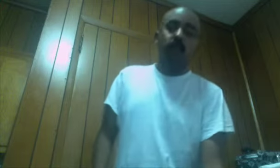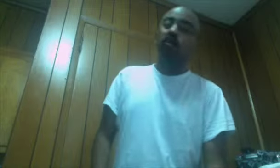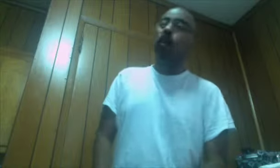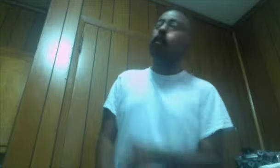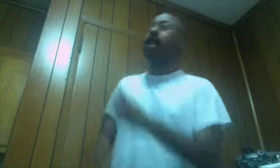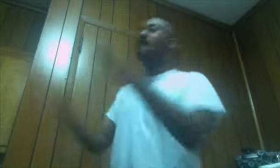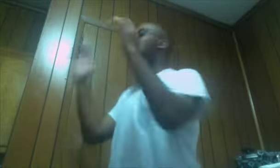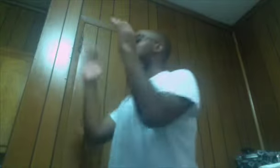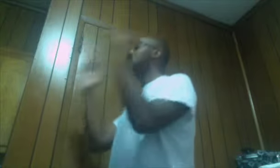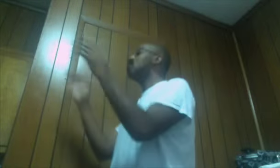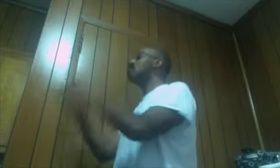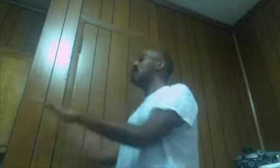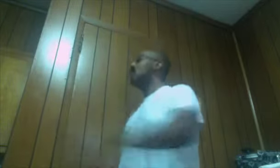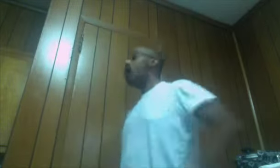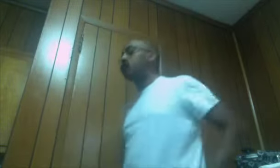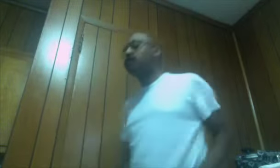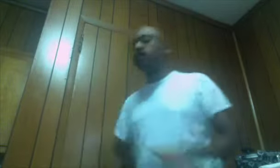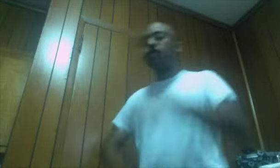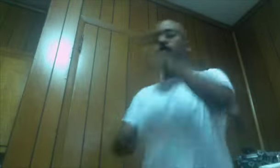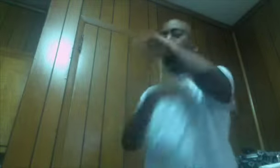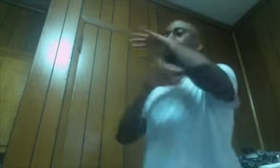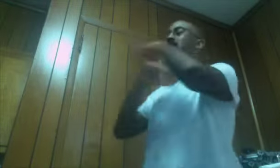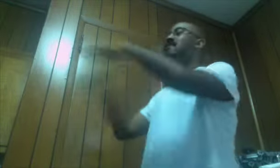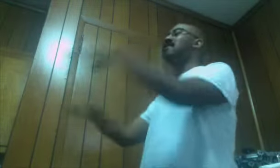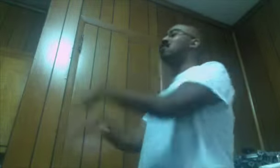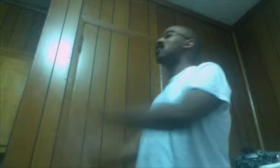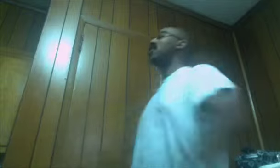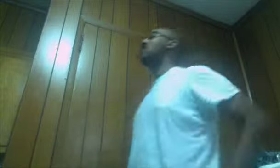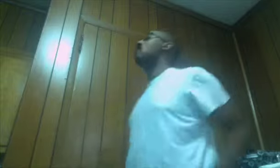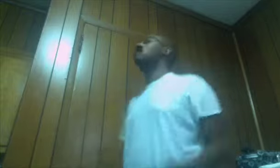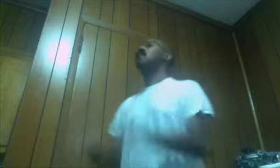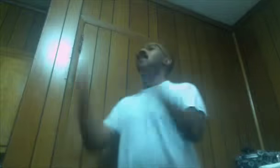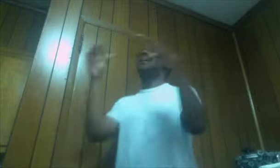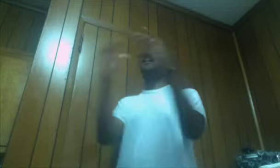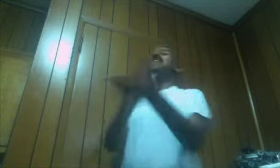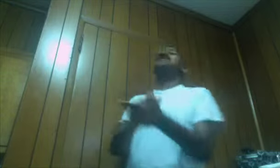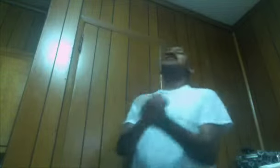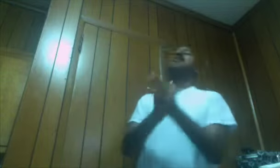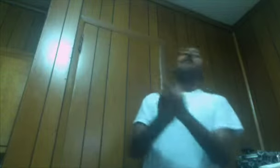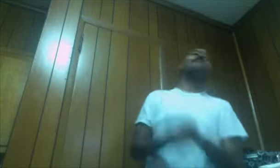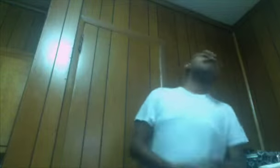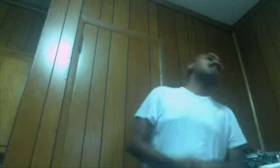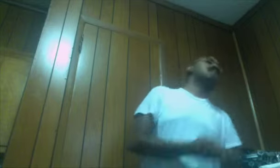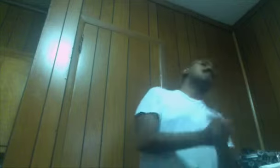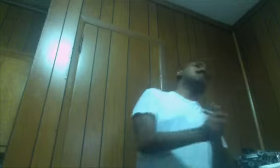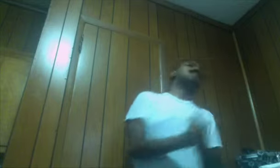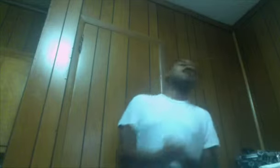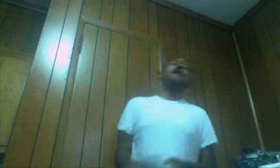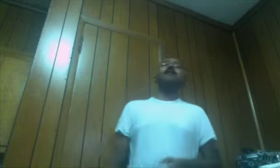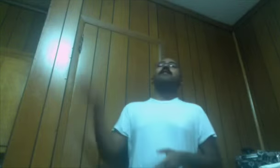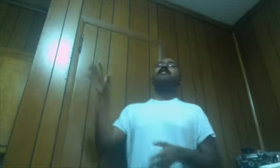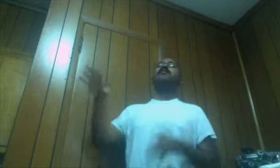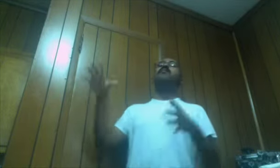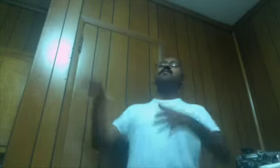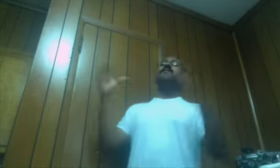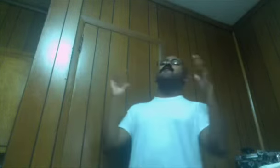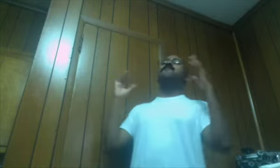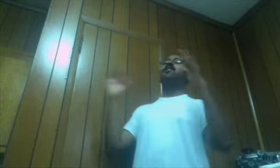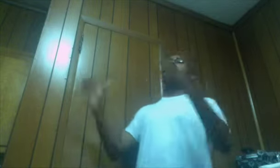We have this new shit This nigga created I gotta say This is one of the funniest